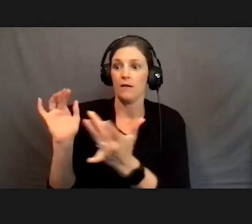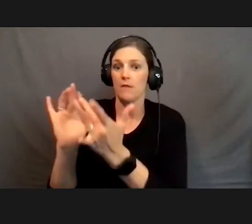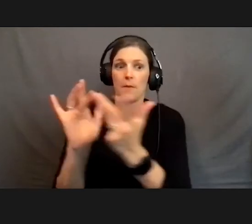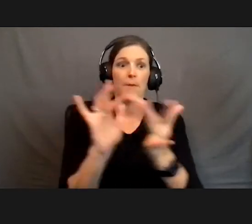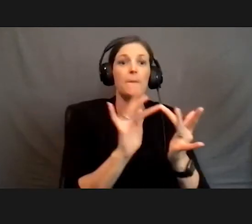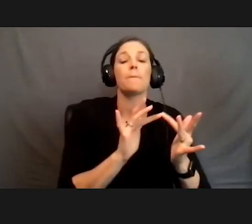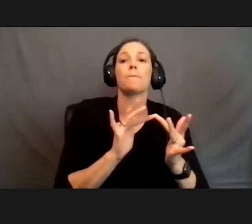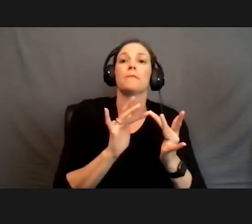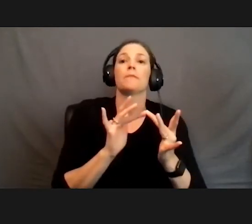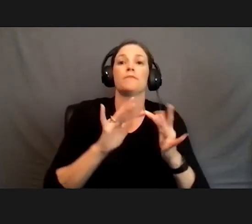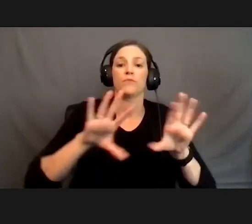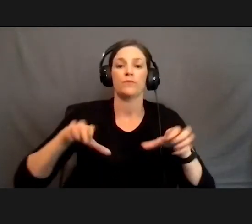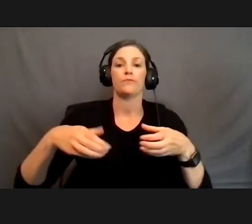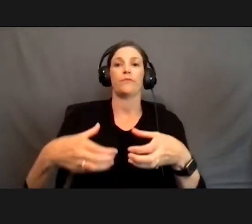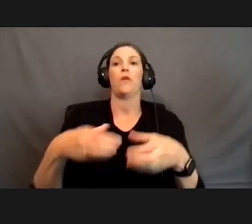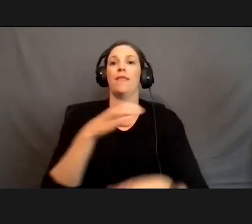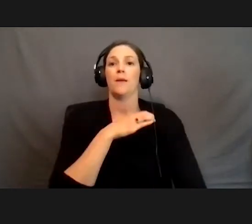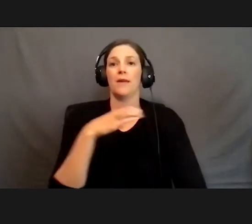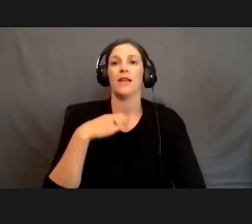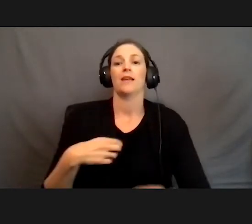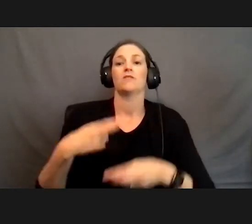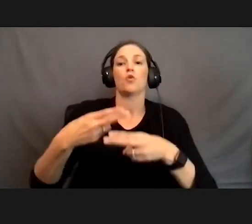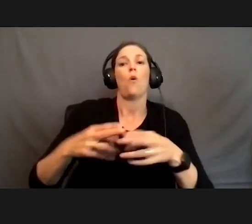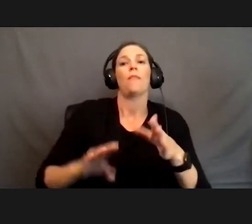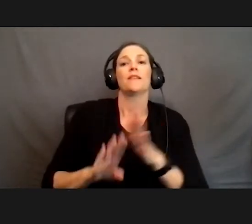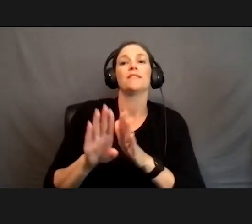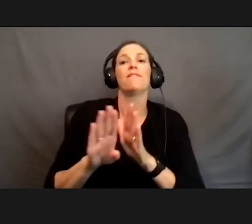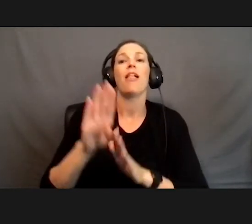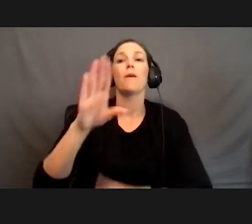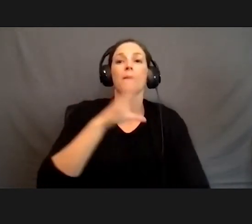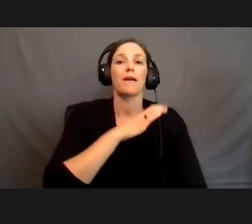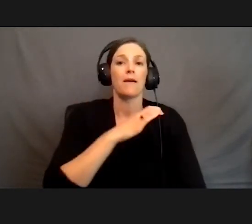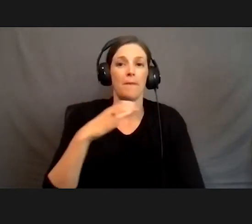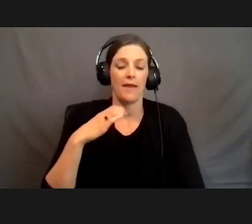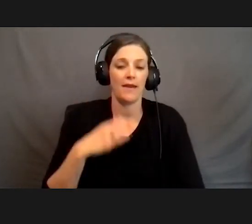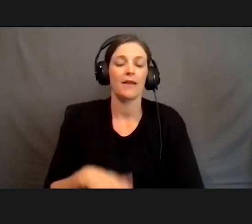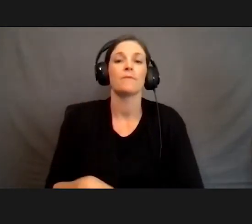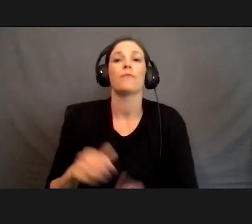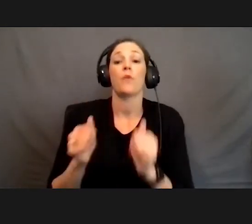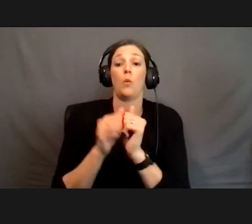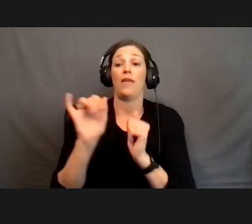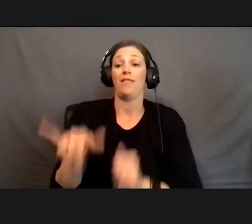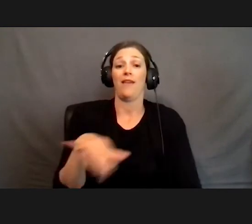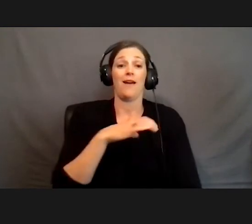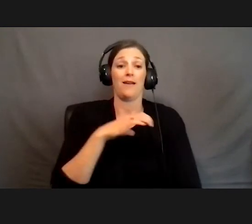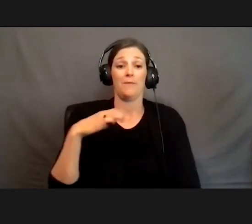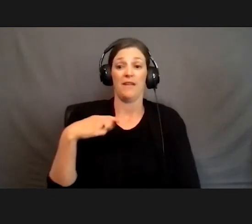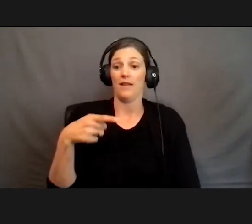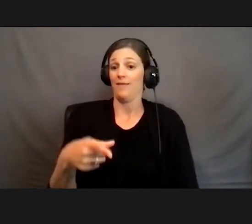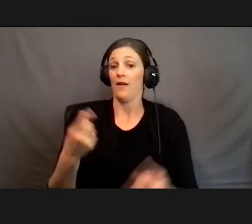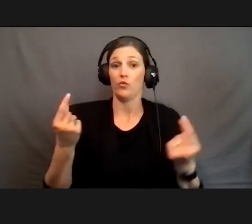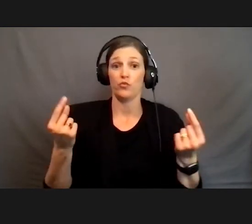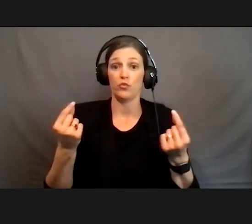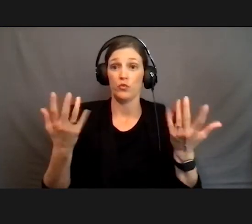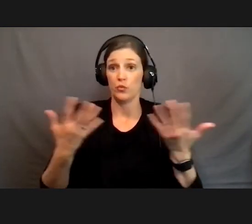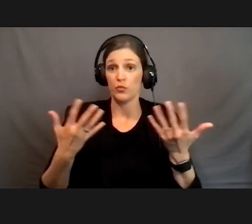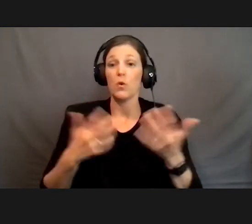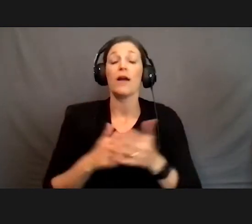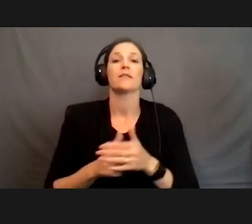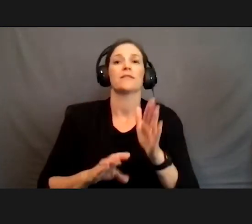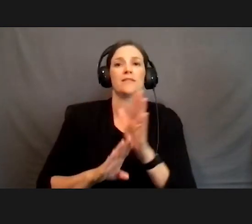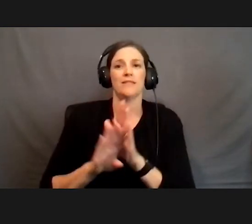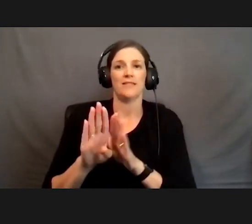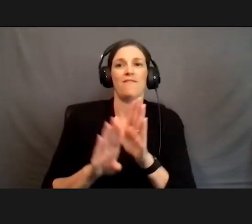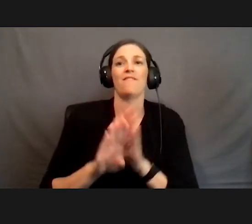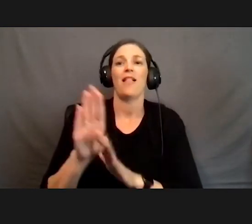to get the committee together. And it's called the development committee. And so what that committee is going to do is develop that